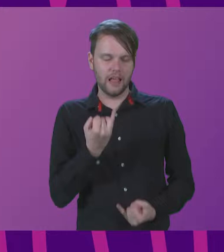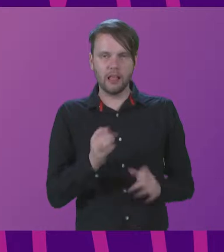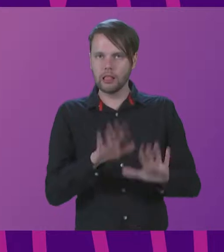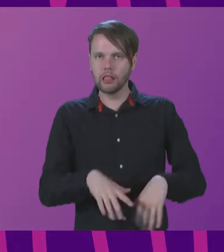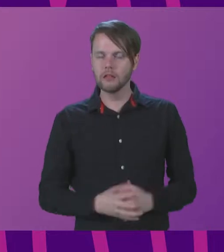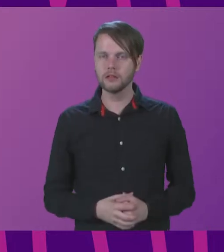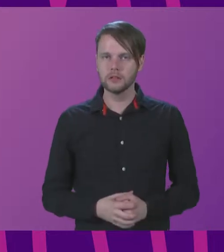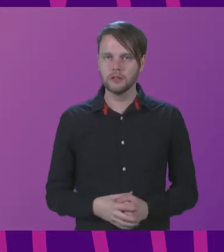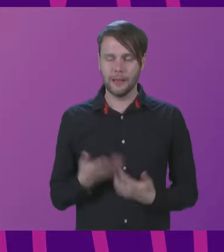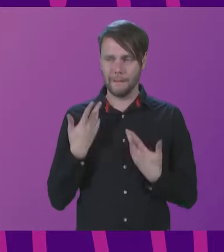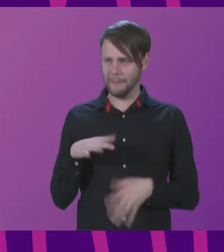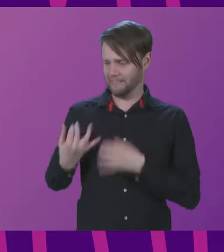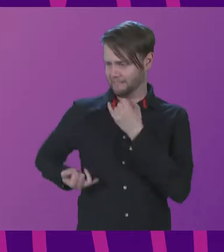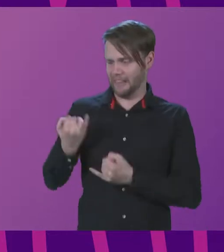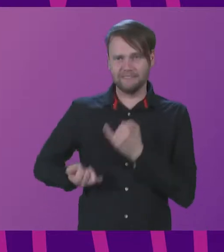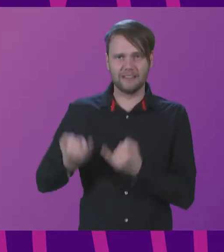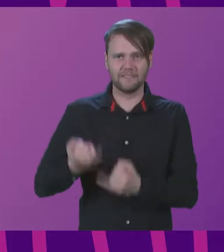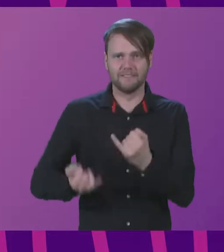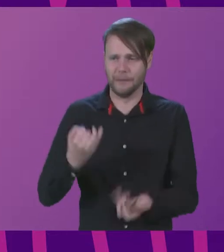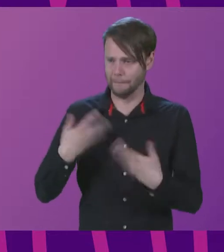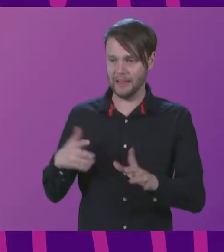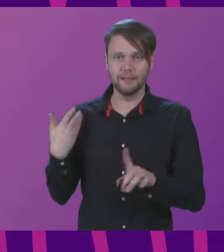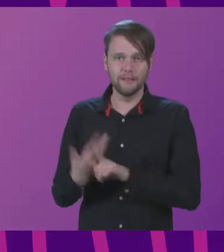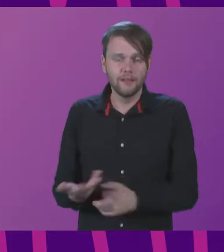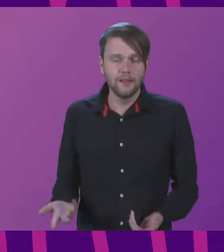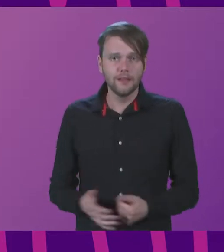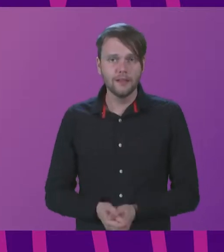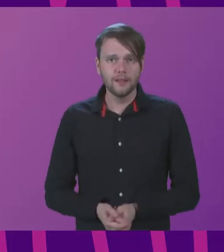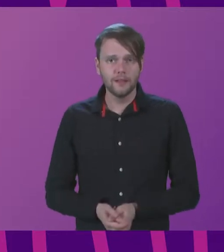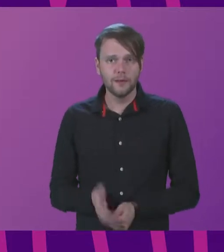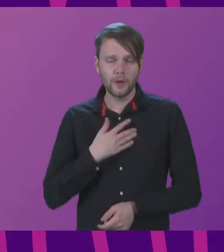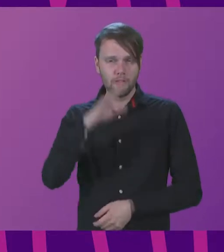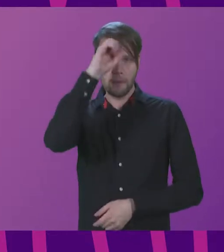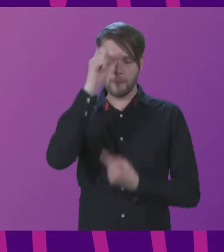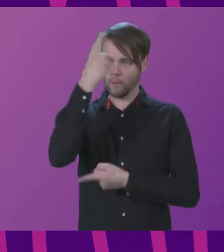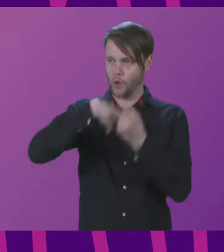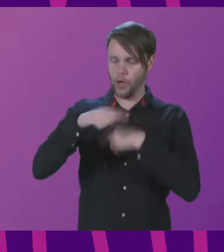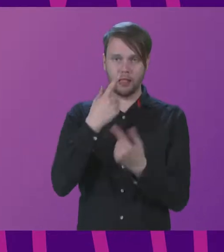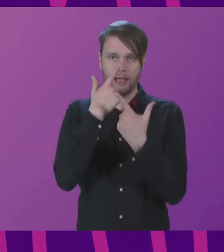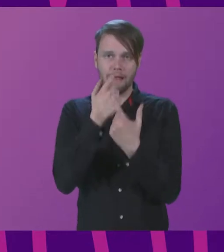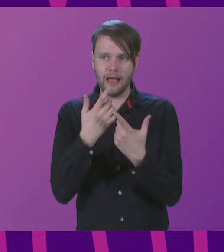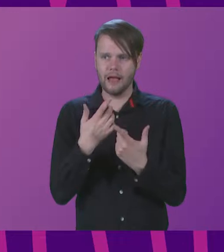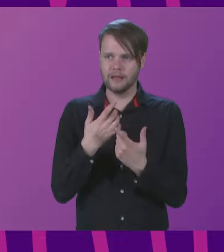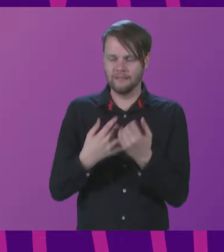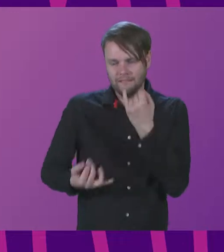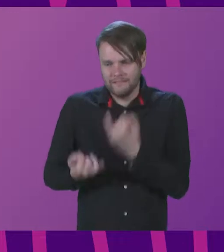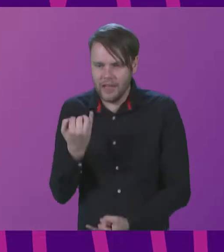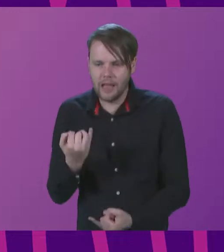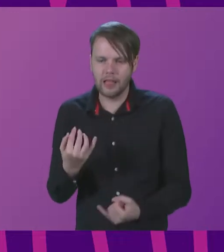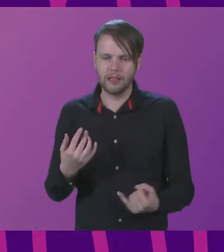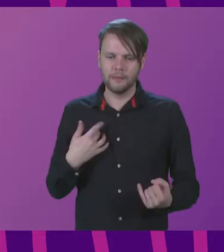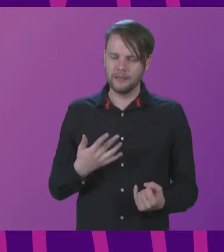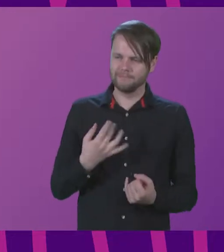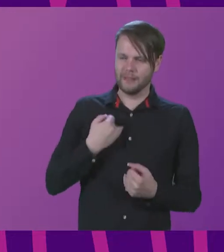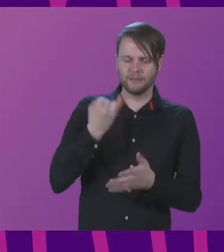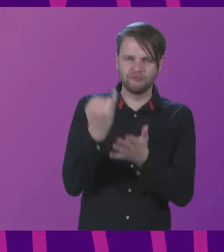I failed loads of times. When we understand that we're all capable of failing, of getting it wrong, that